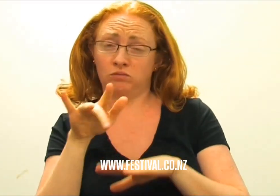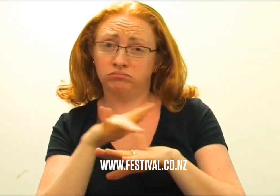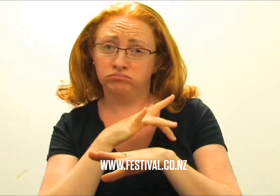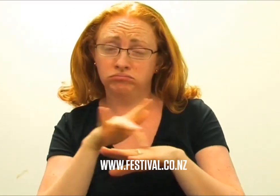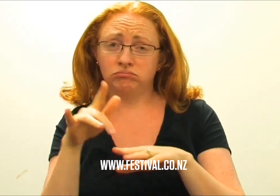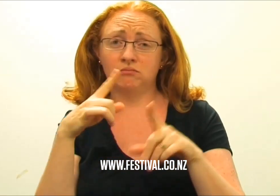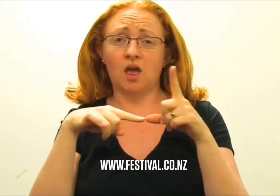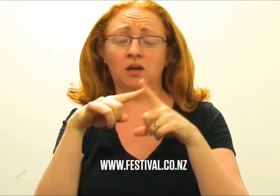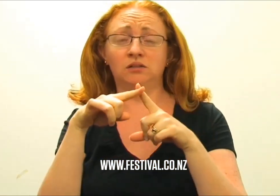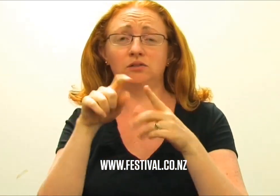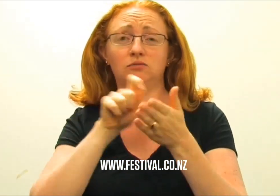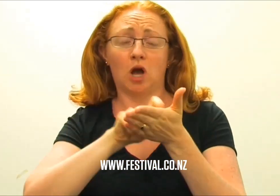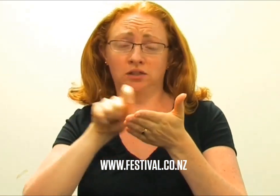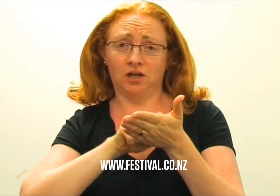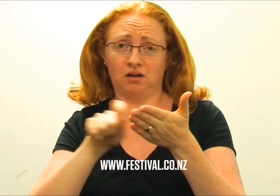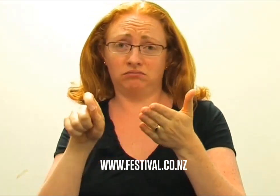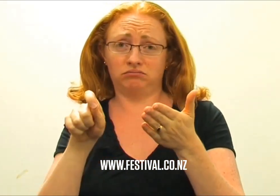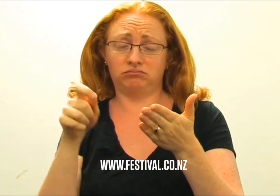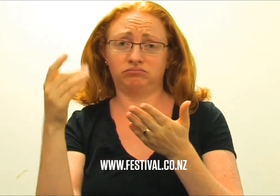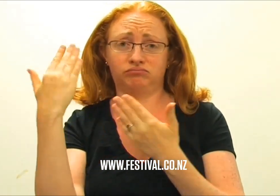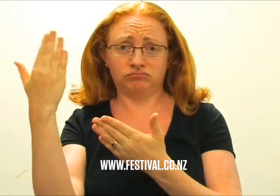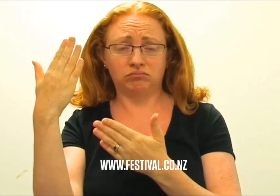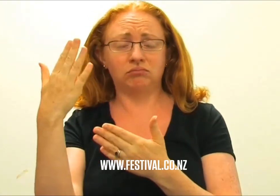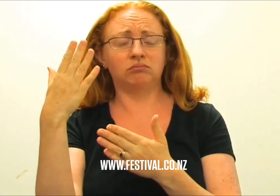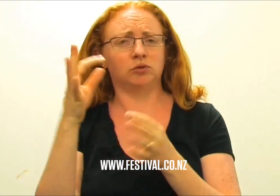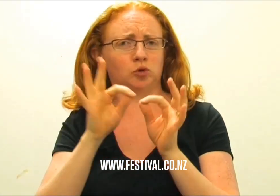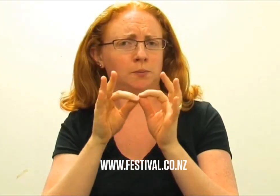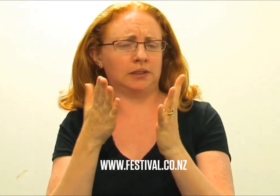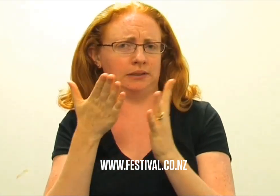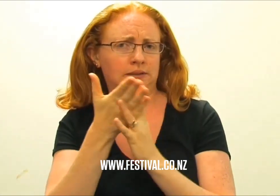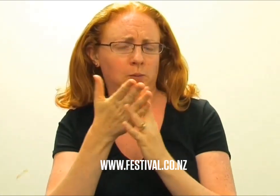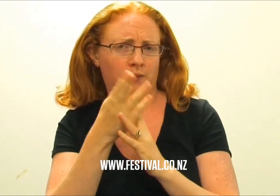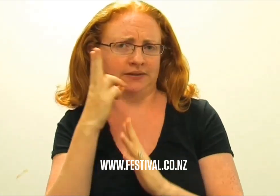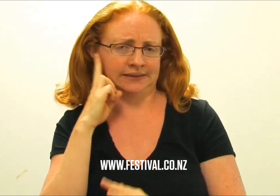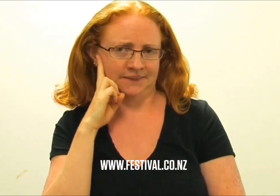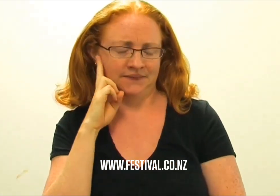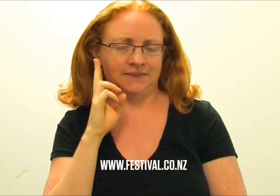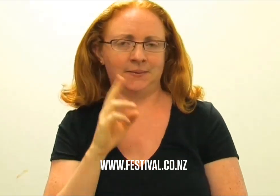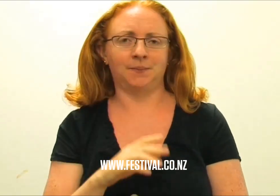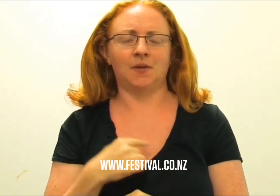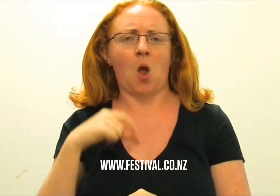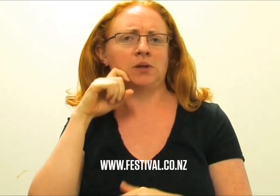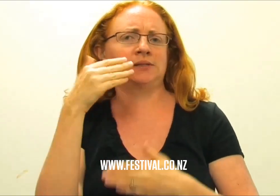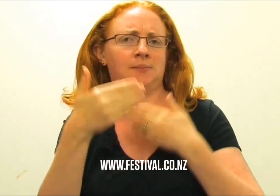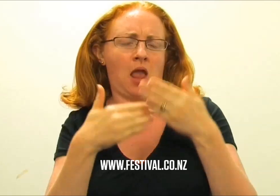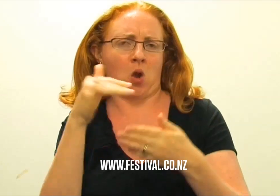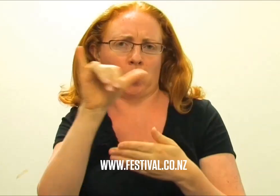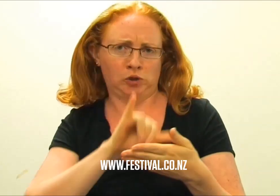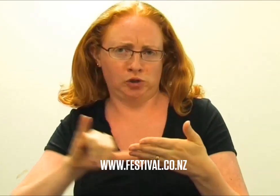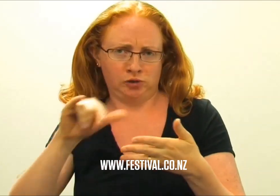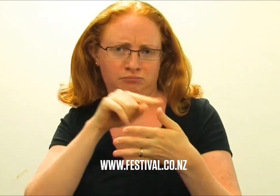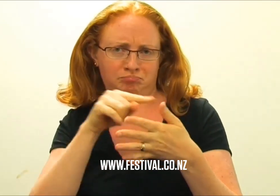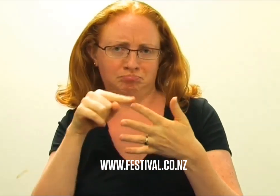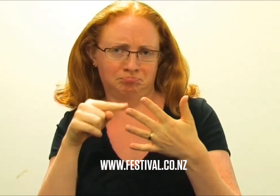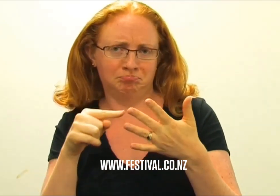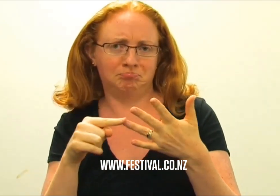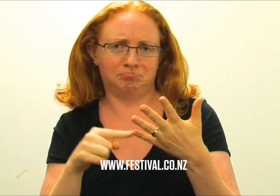There's a few shows and writer presentations that can be interpreted and accessible to the Deaf and I'll explain